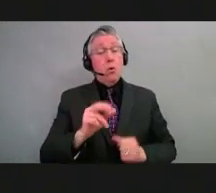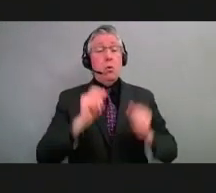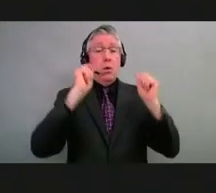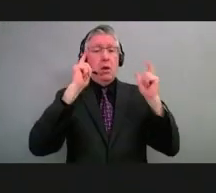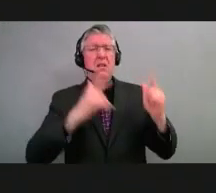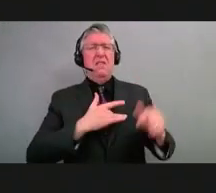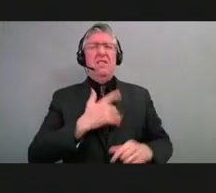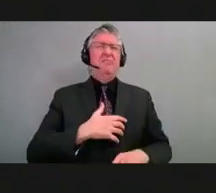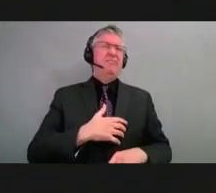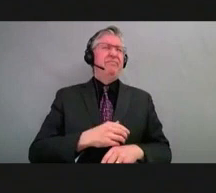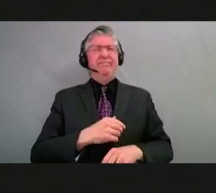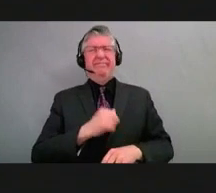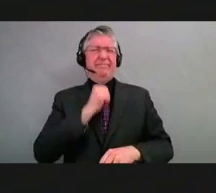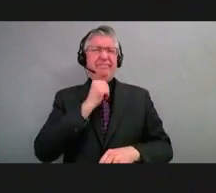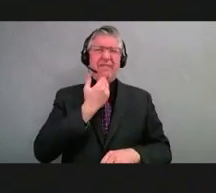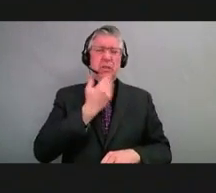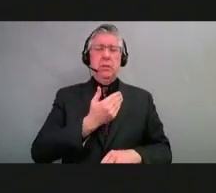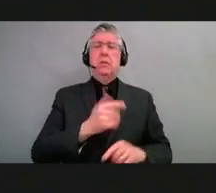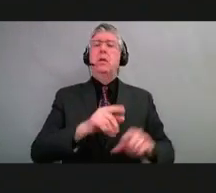All right, Brian, I think it's back to you.